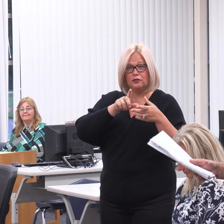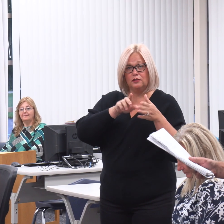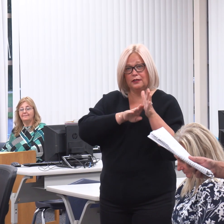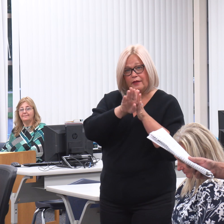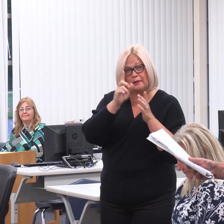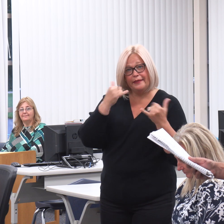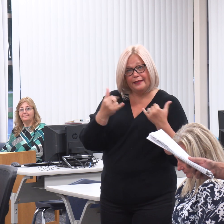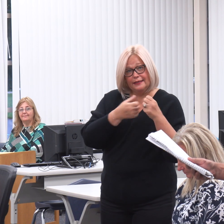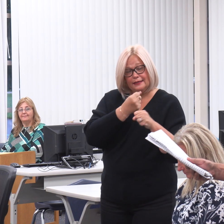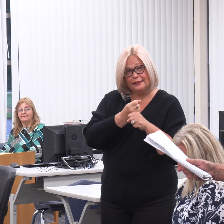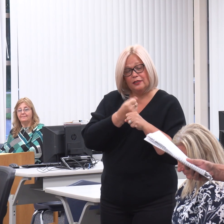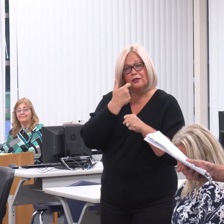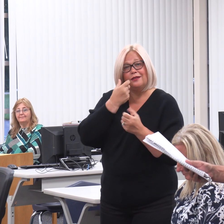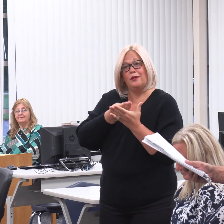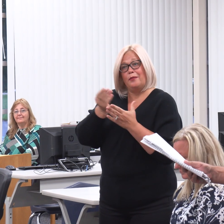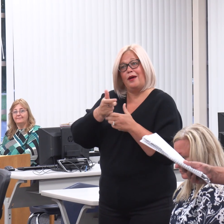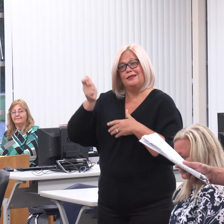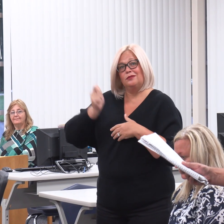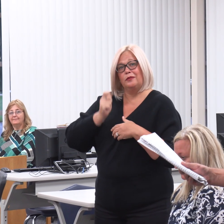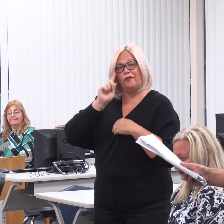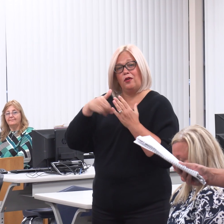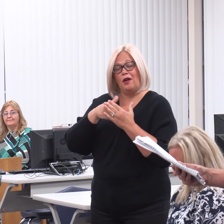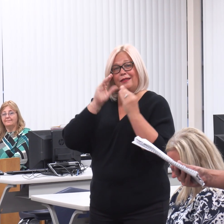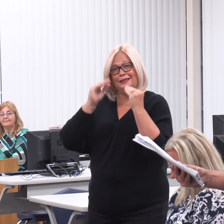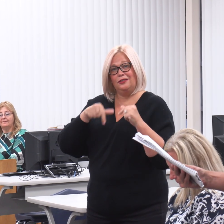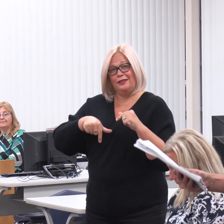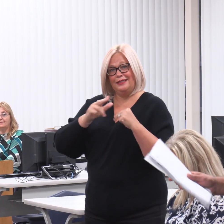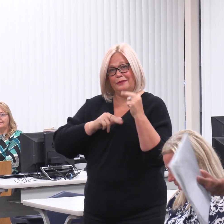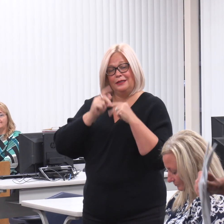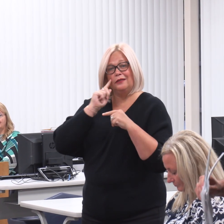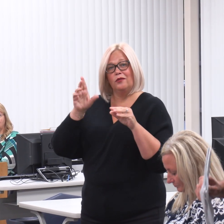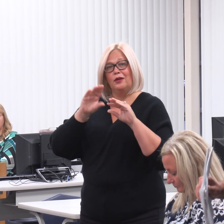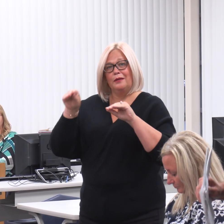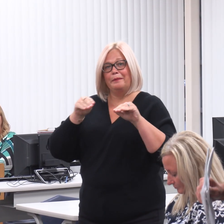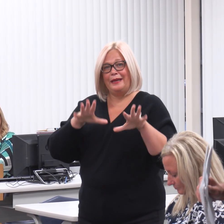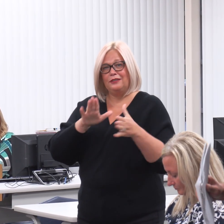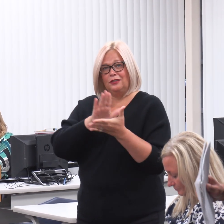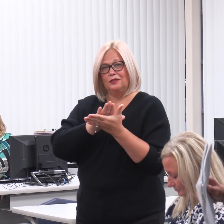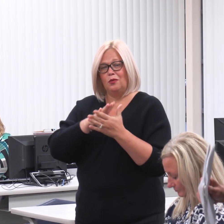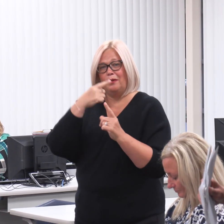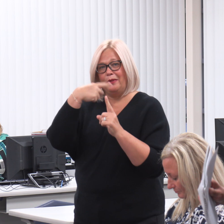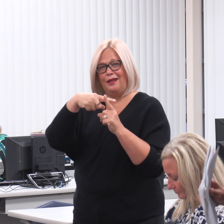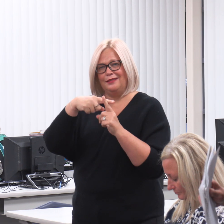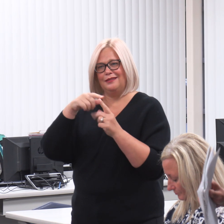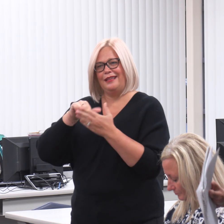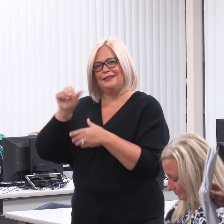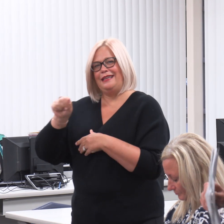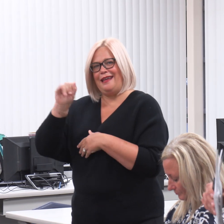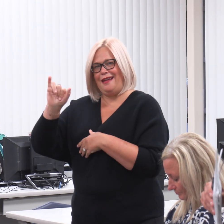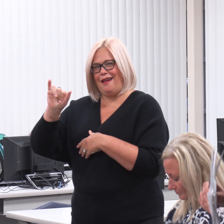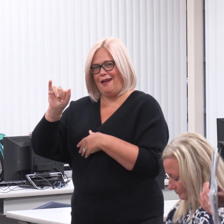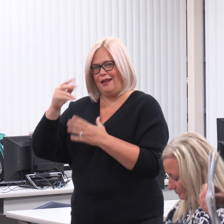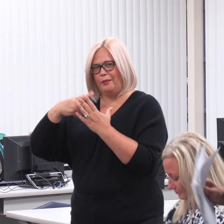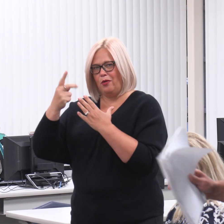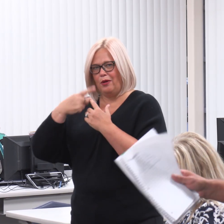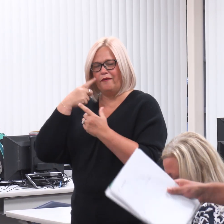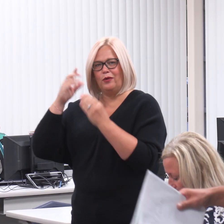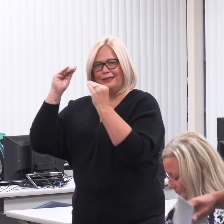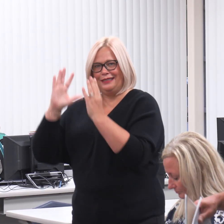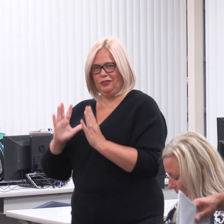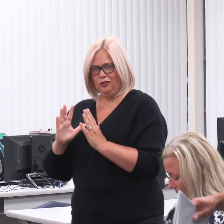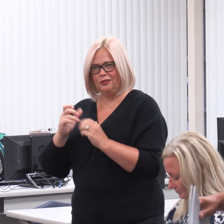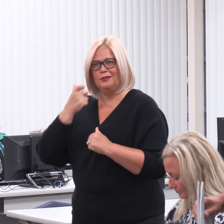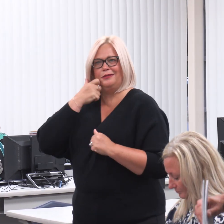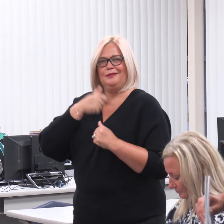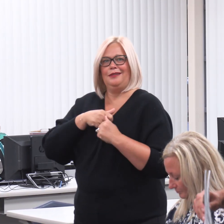this year is that we bought a subscription for all the teachers in this building. For Magic School Plus, it's an AI program for teachers. We had our